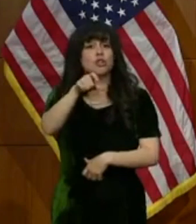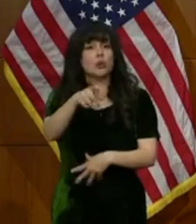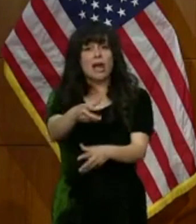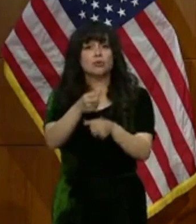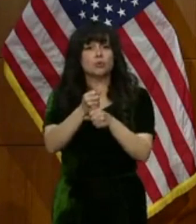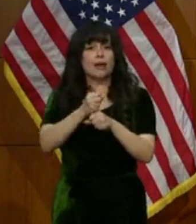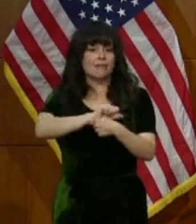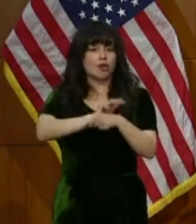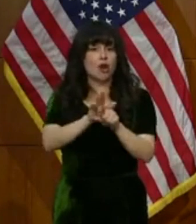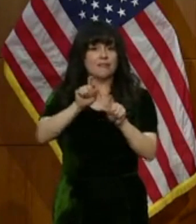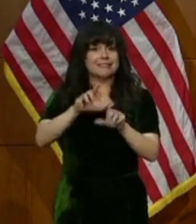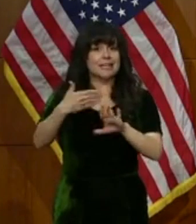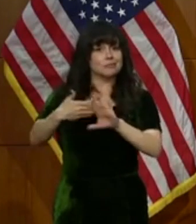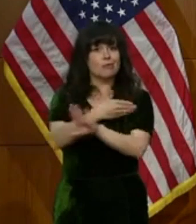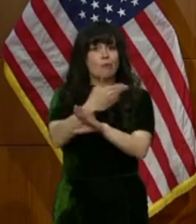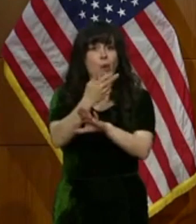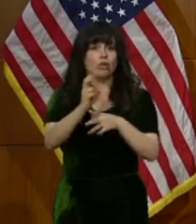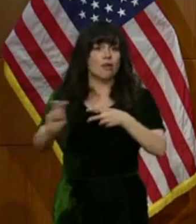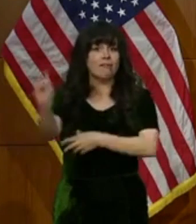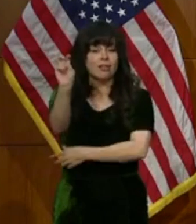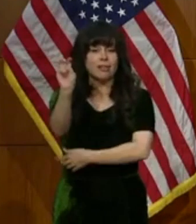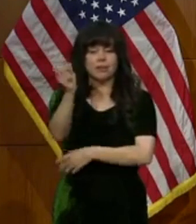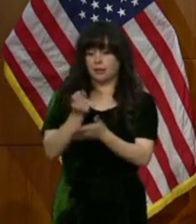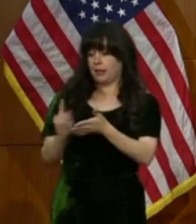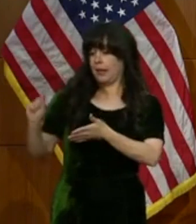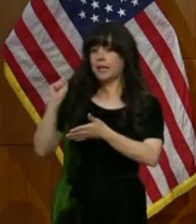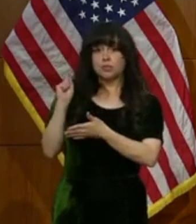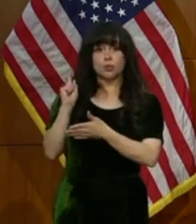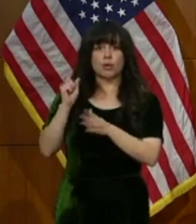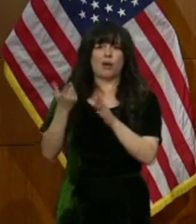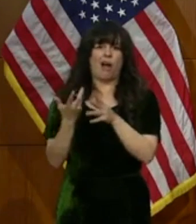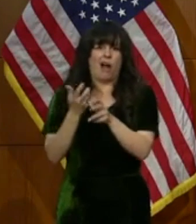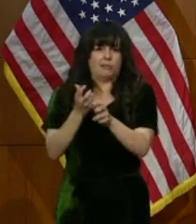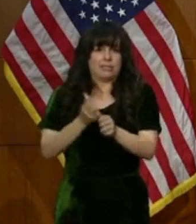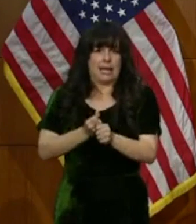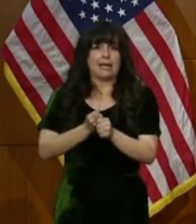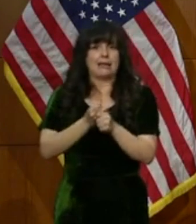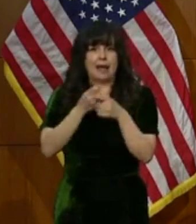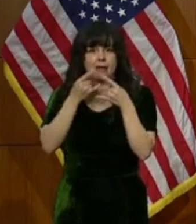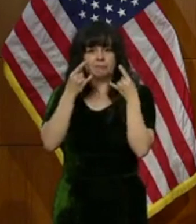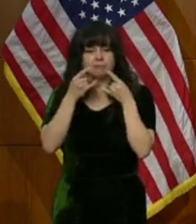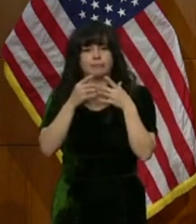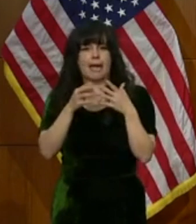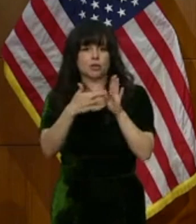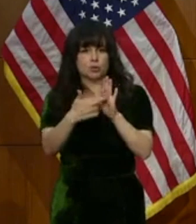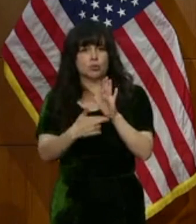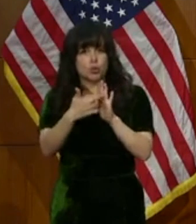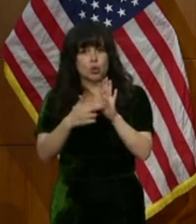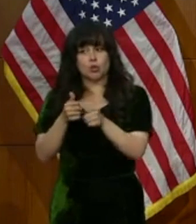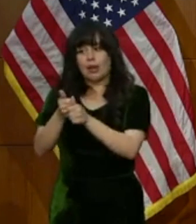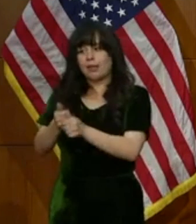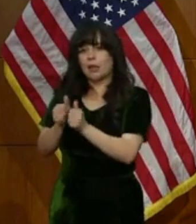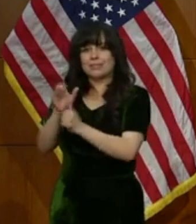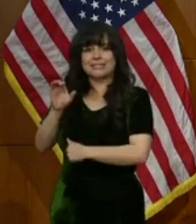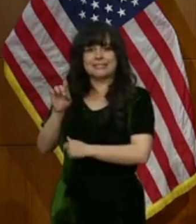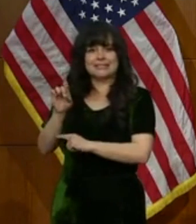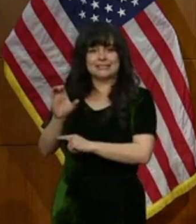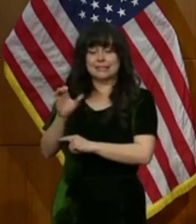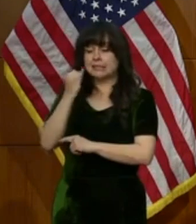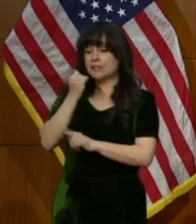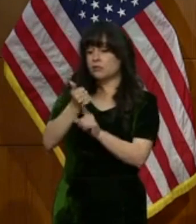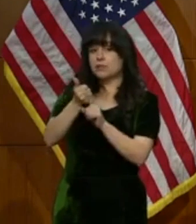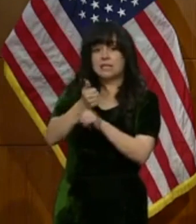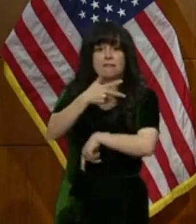Last week, we updated our mass guidance to align with new CDC guidance that vaccinated people don't need to wear